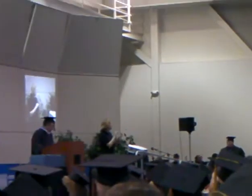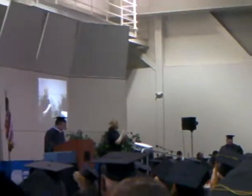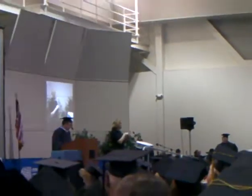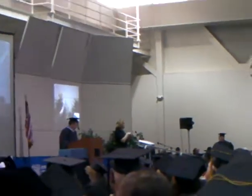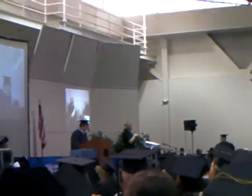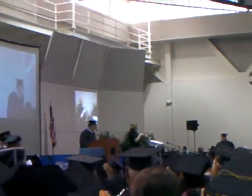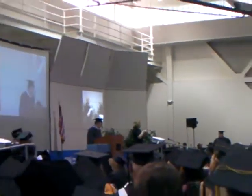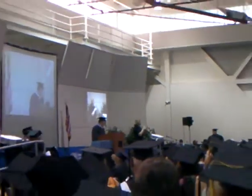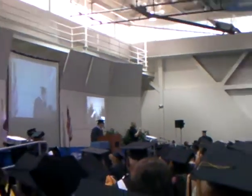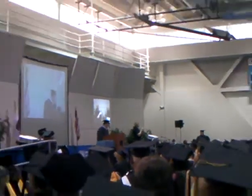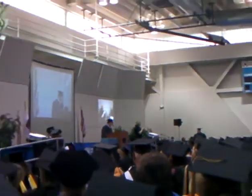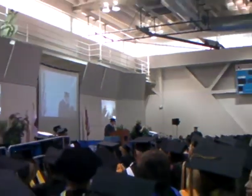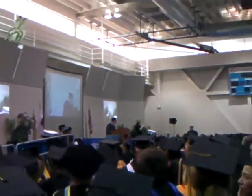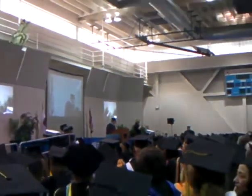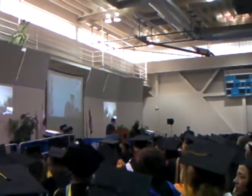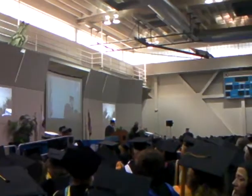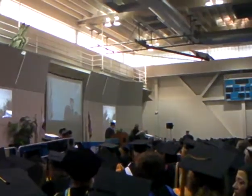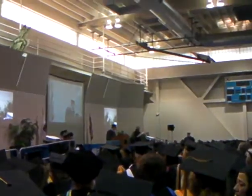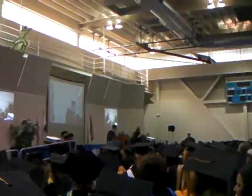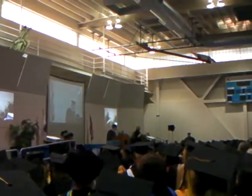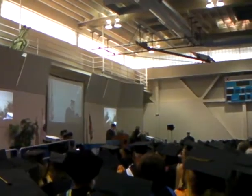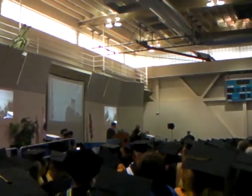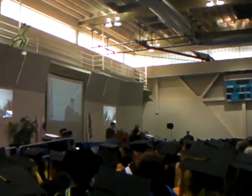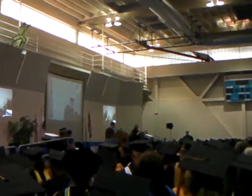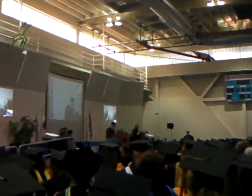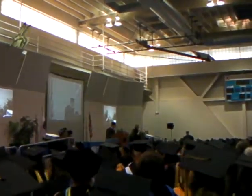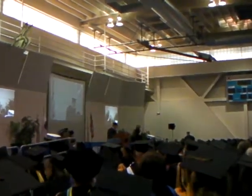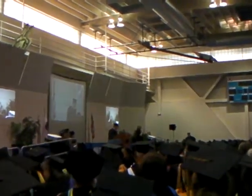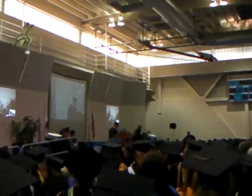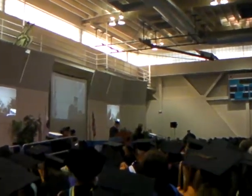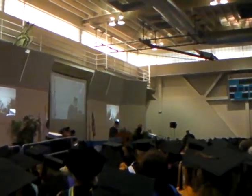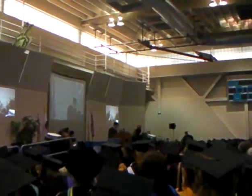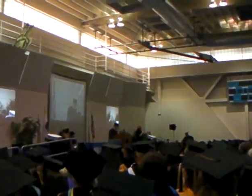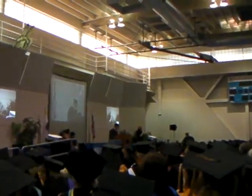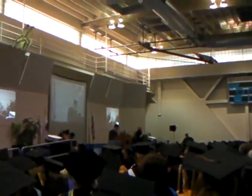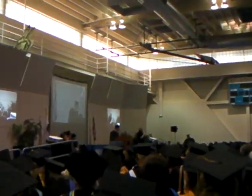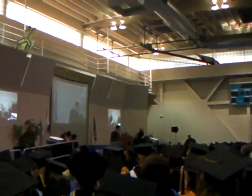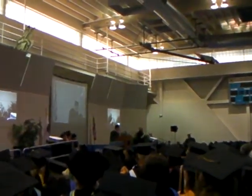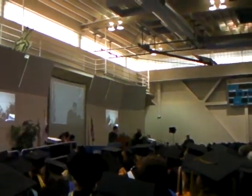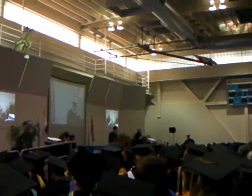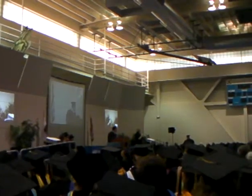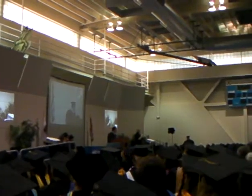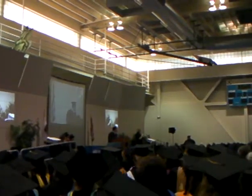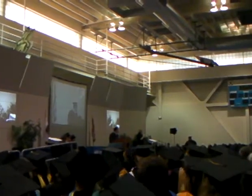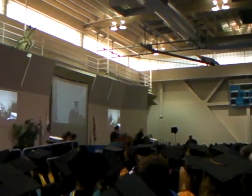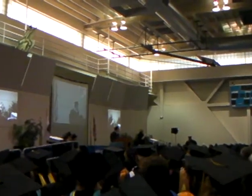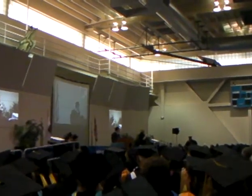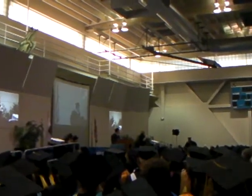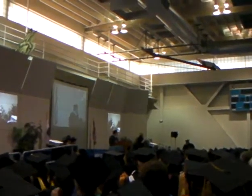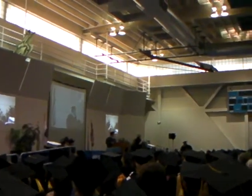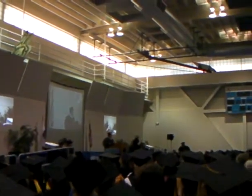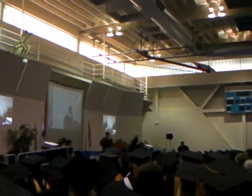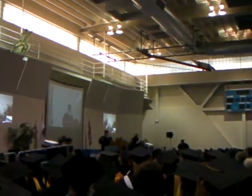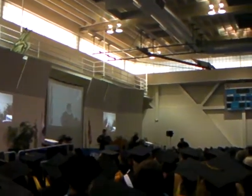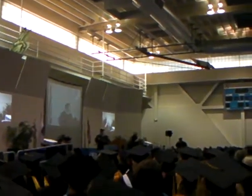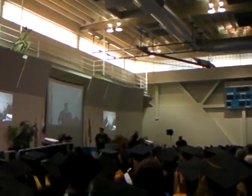while also serving in the positions of secretary, vice president, and president of the college's student government, Michelle.